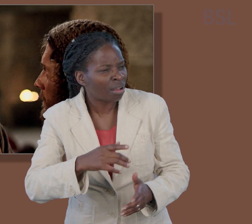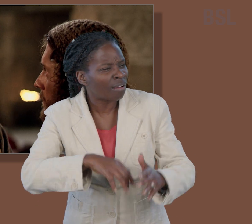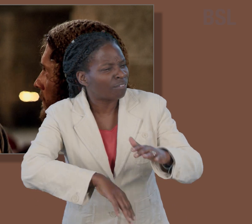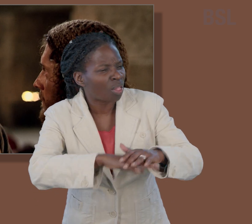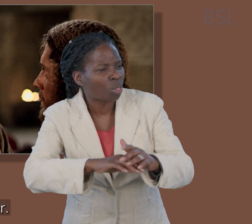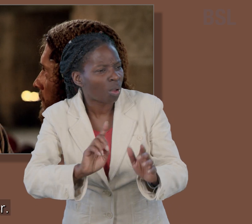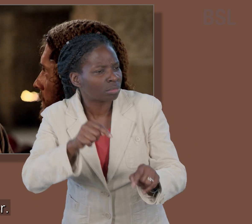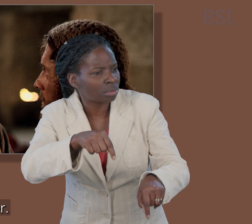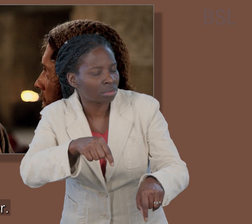With water